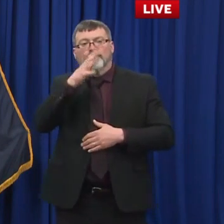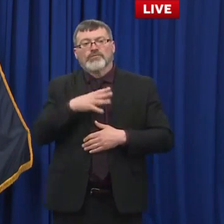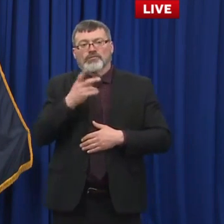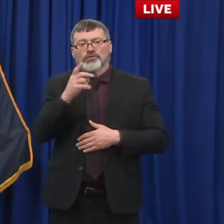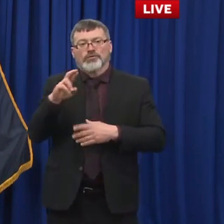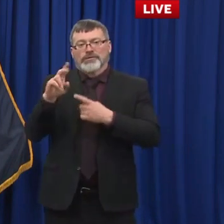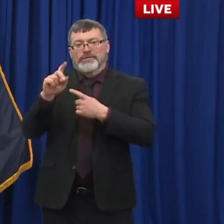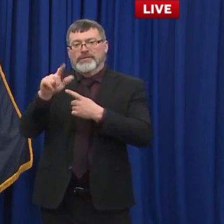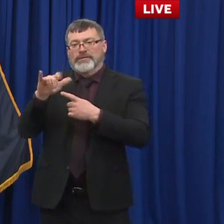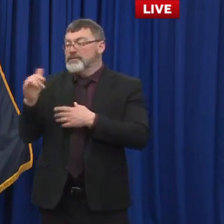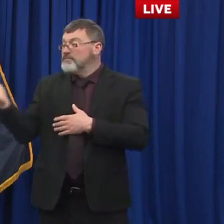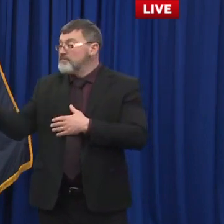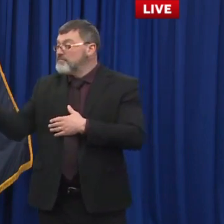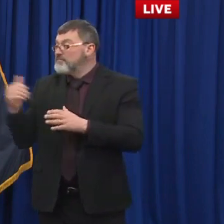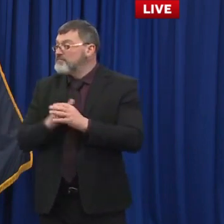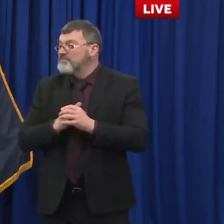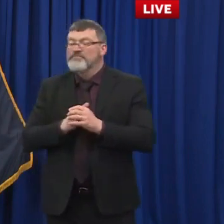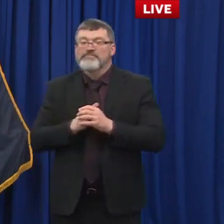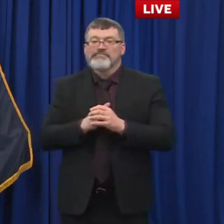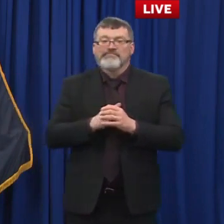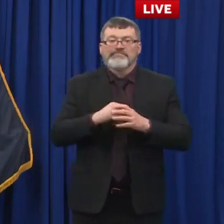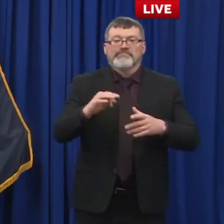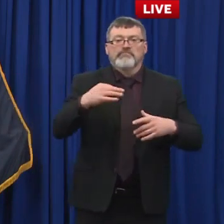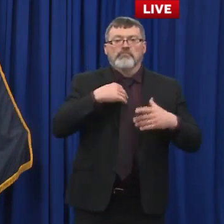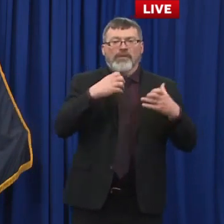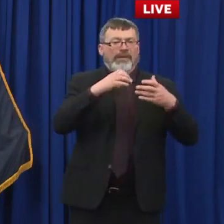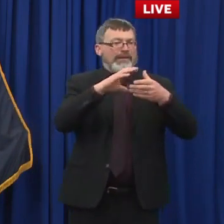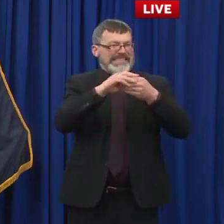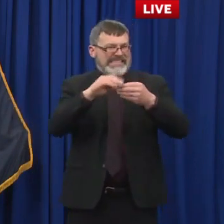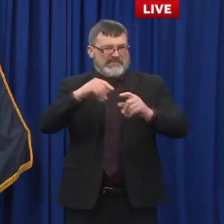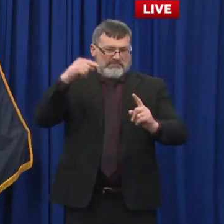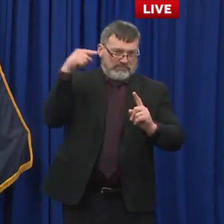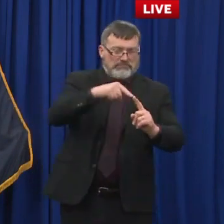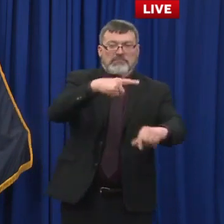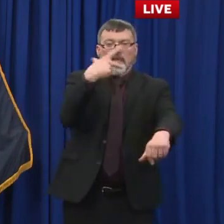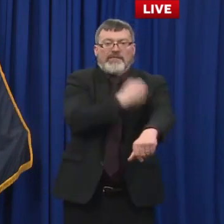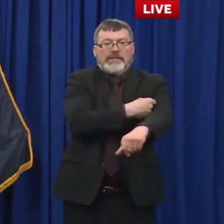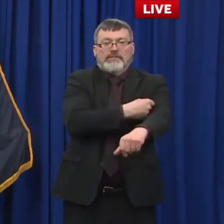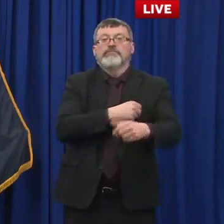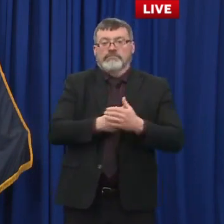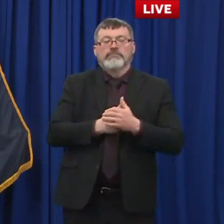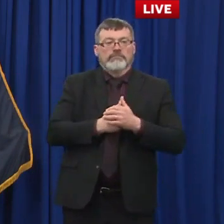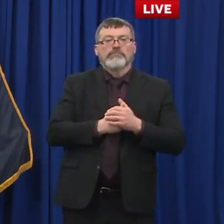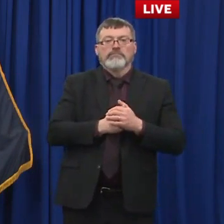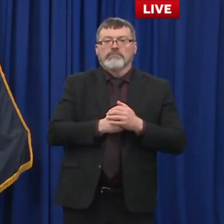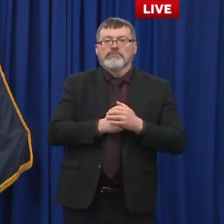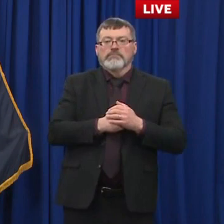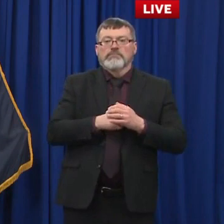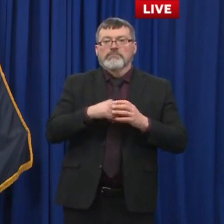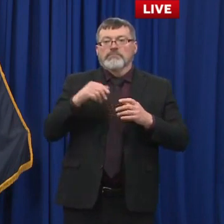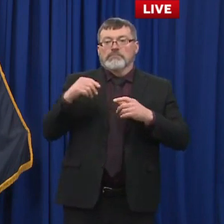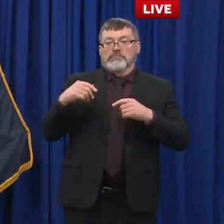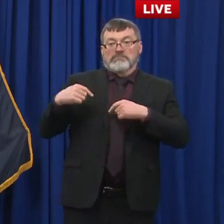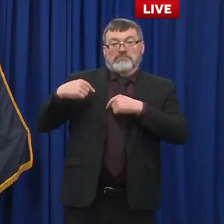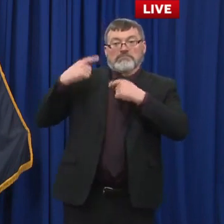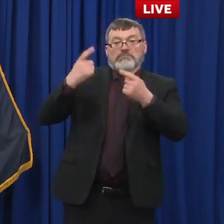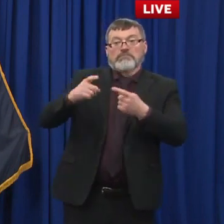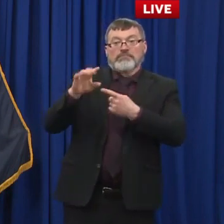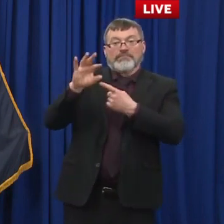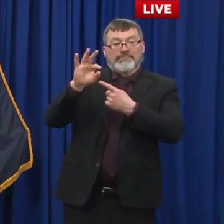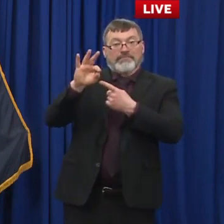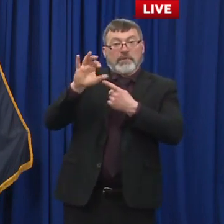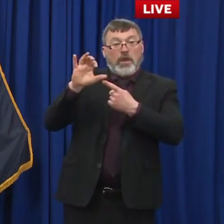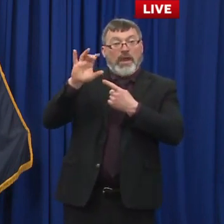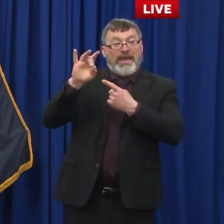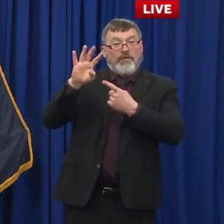Good afternoon, everyone. I'll provide a vaccine update. Today in New Hampshire, we have administered 984,000 doses of